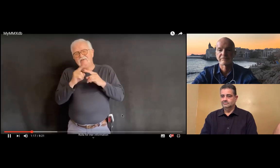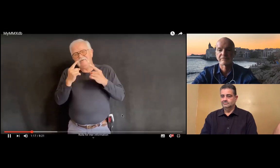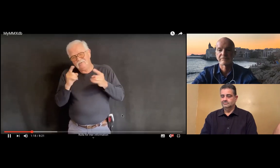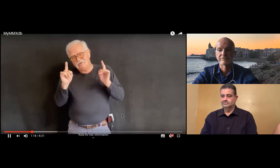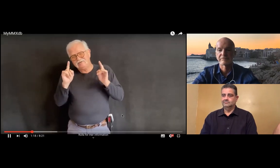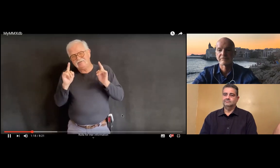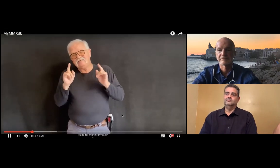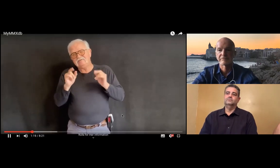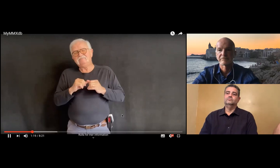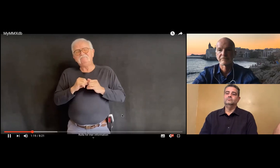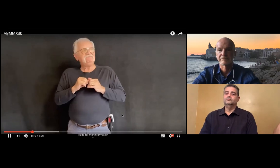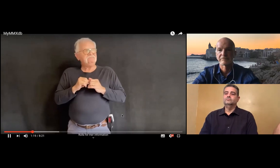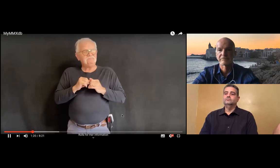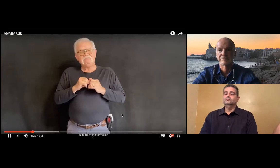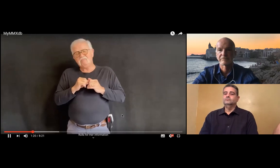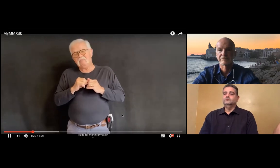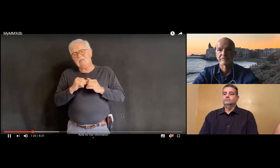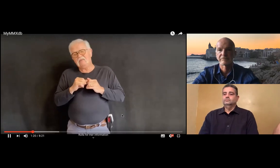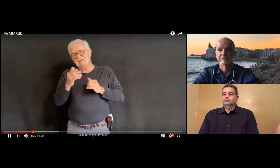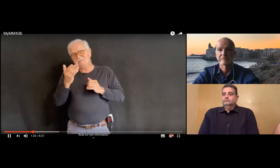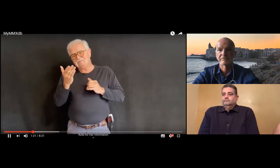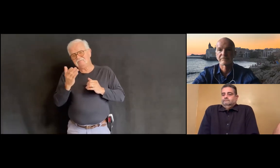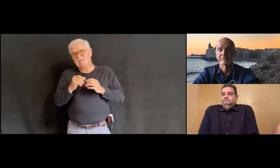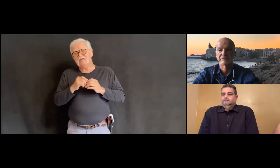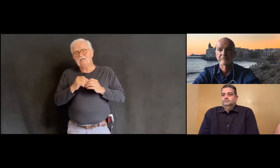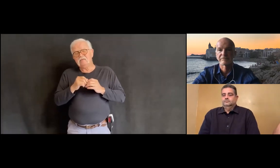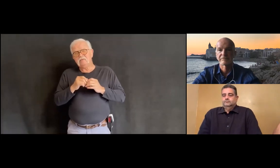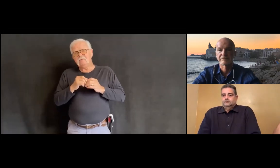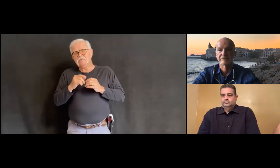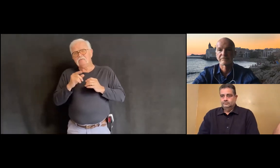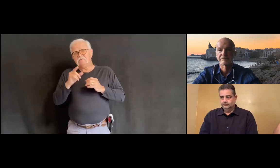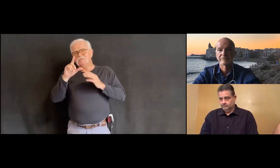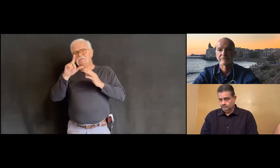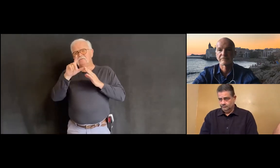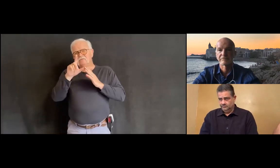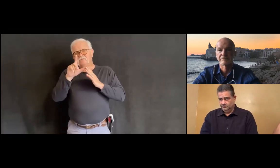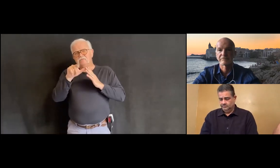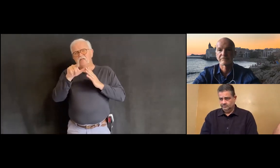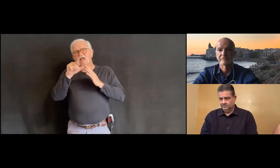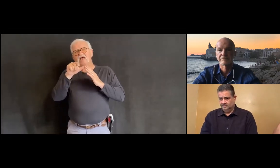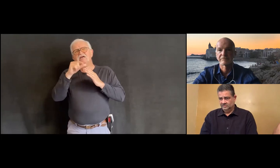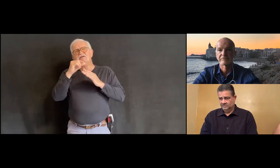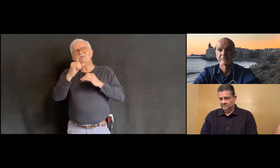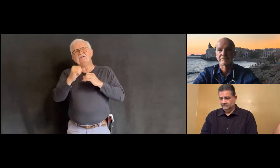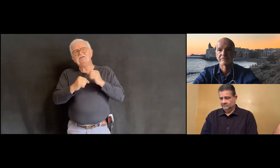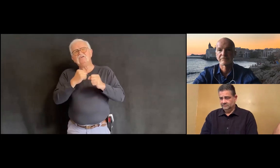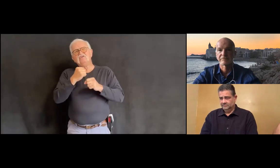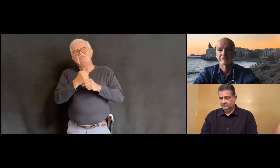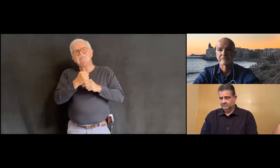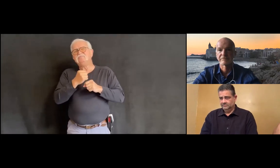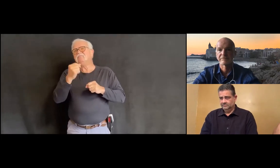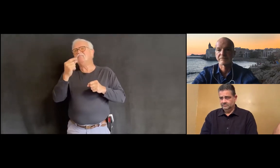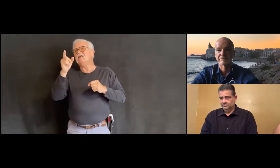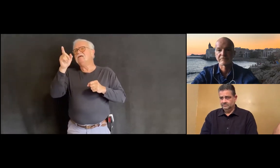system where I either typed on a computer unit or a cell phone. Or could you click on the